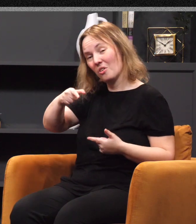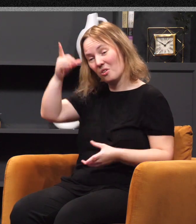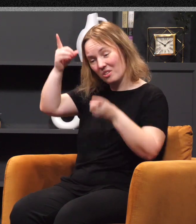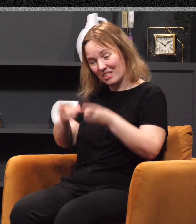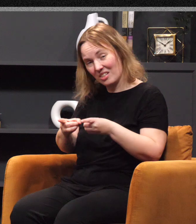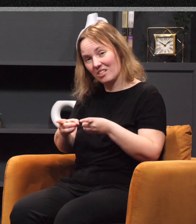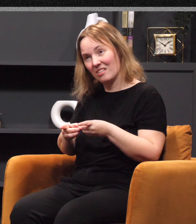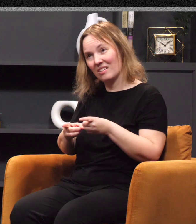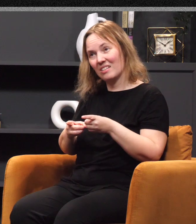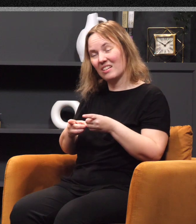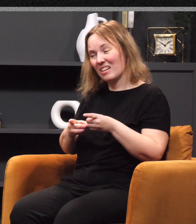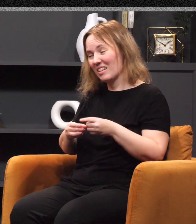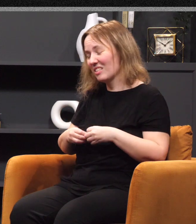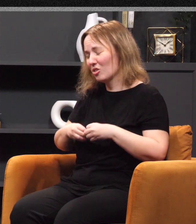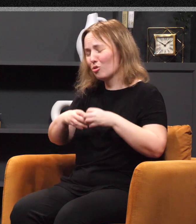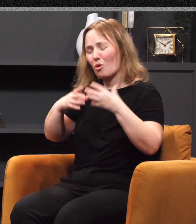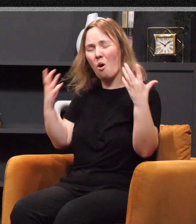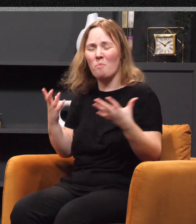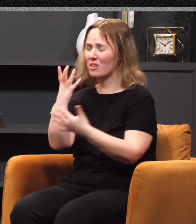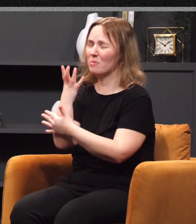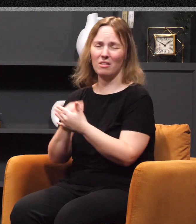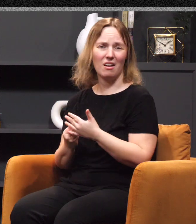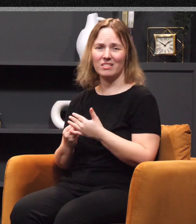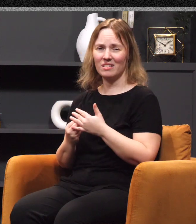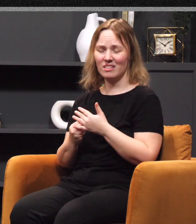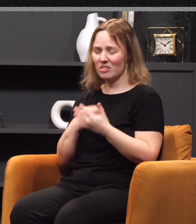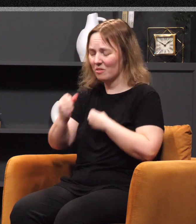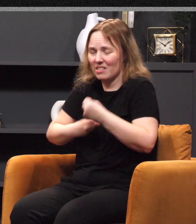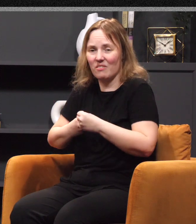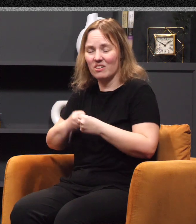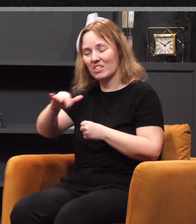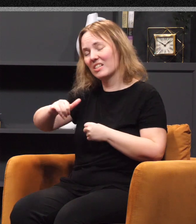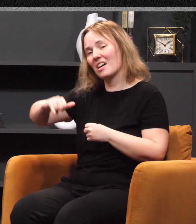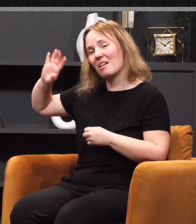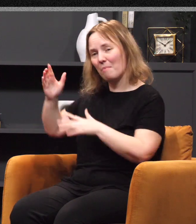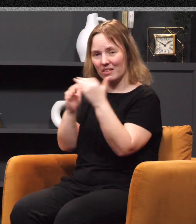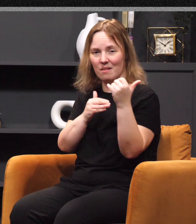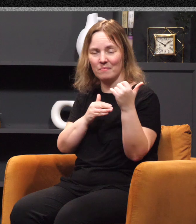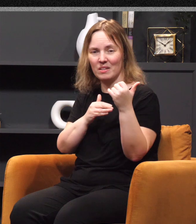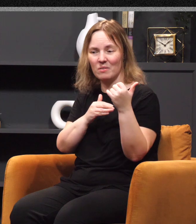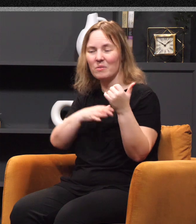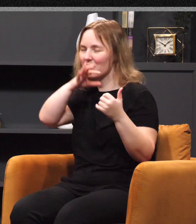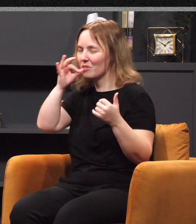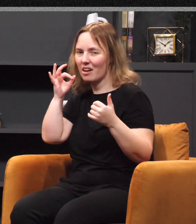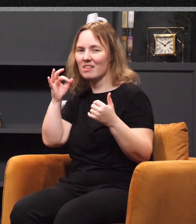actually a much greater loss than she would have suffered if she had stayed in Bethlehem. Where there was some dryness, there was some